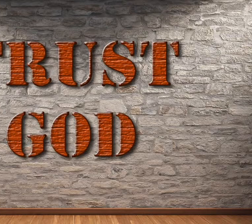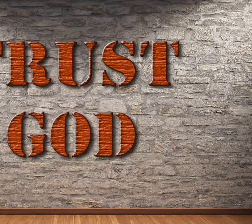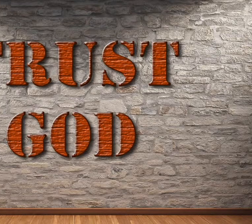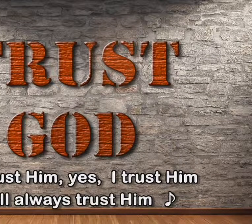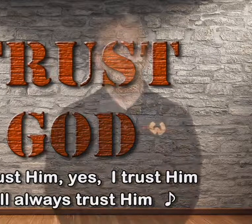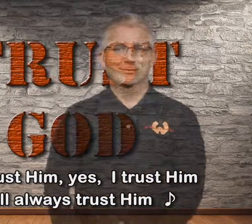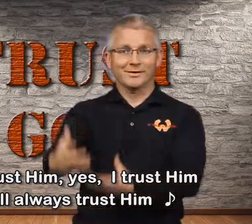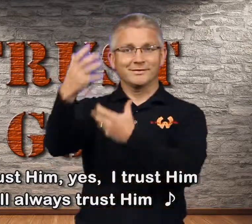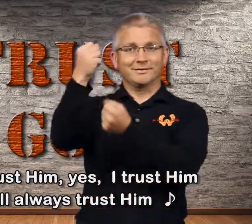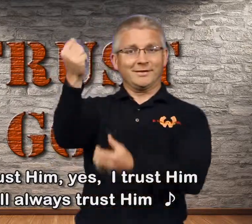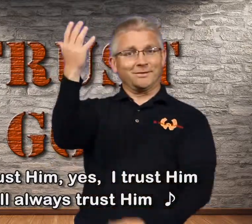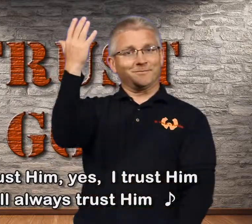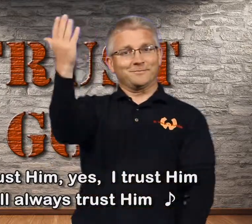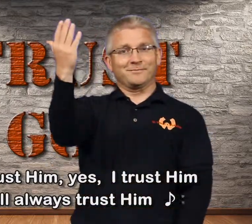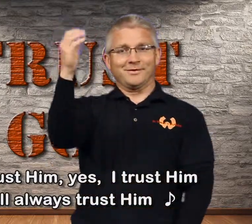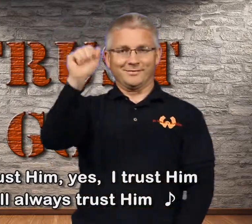Trust Him, you